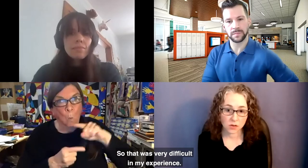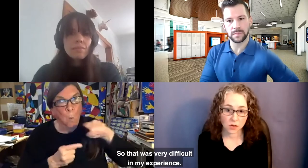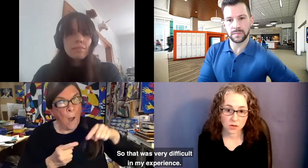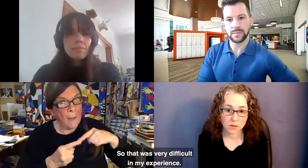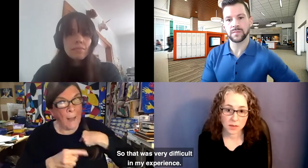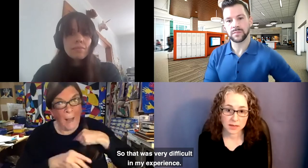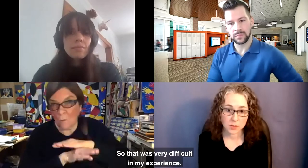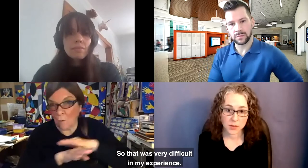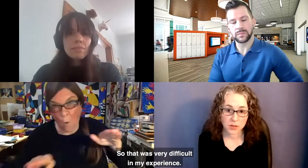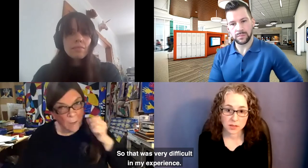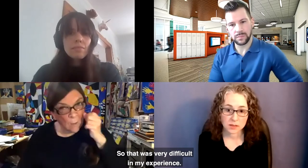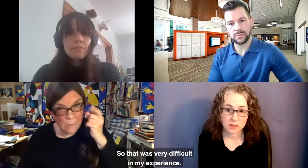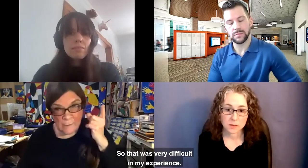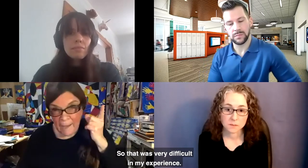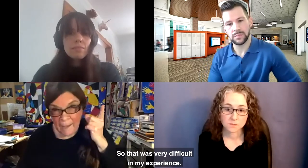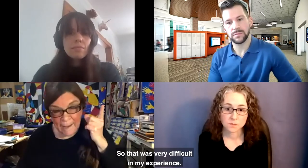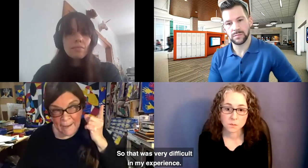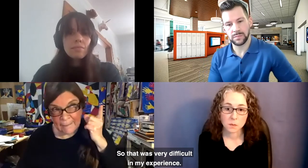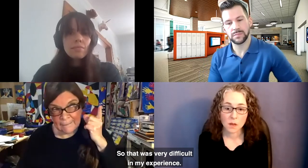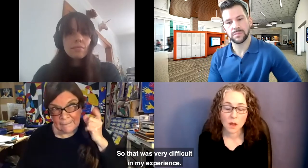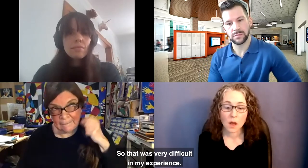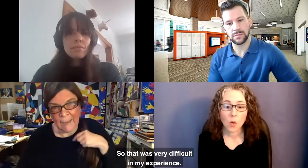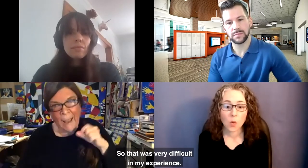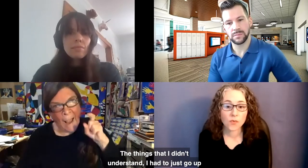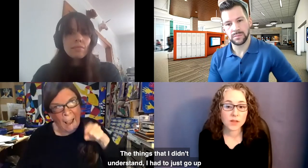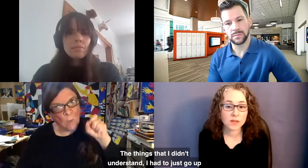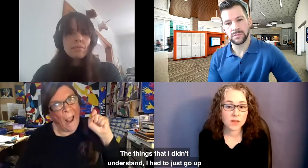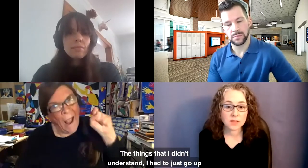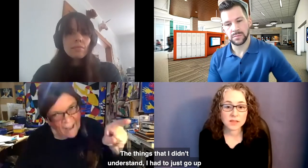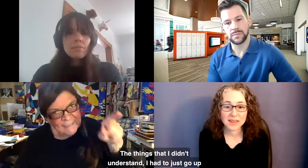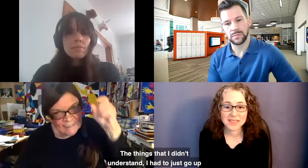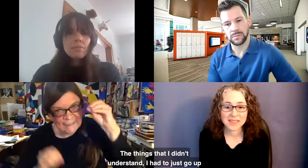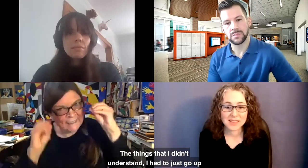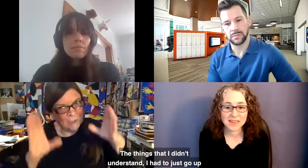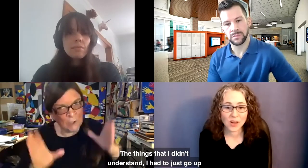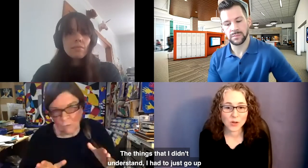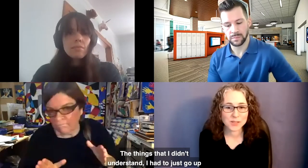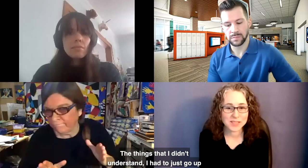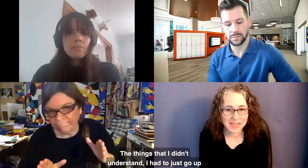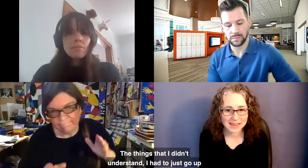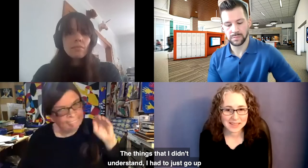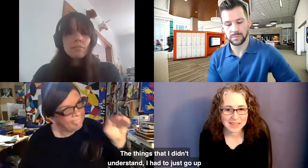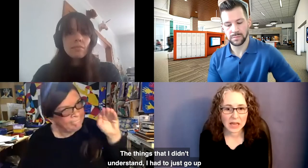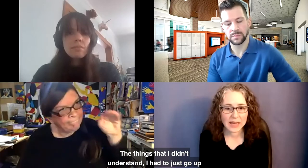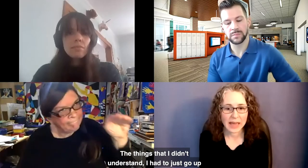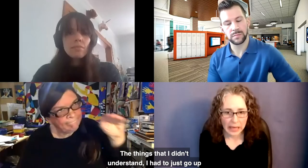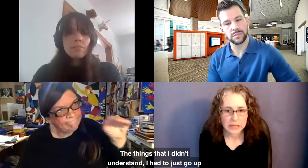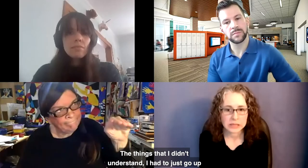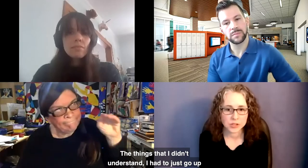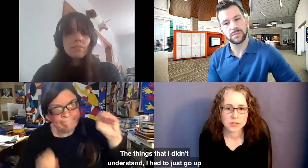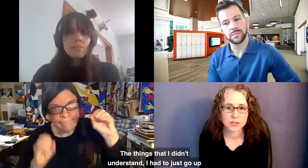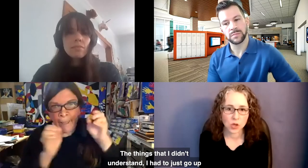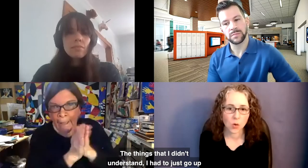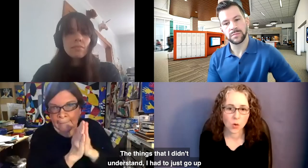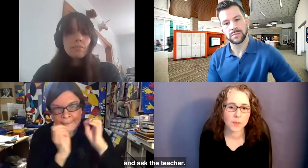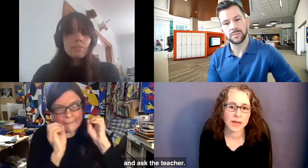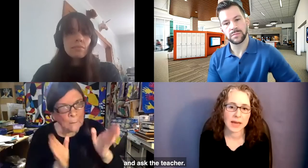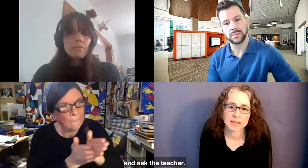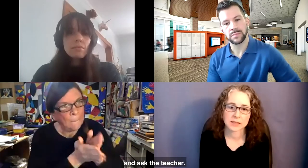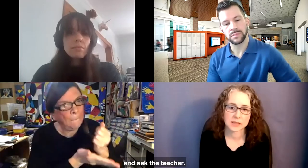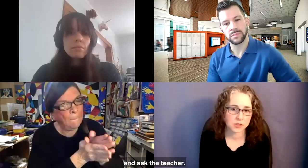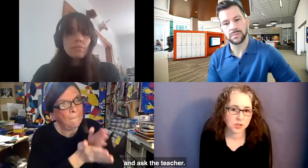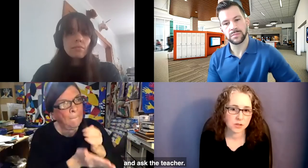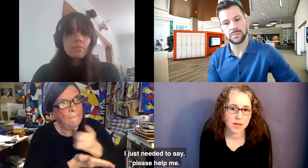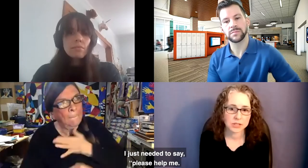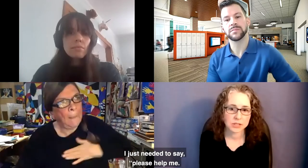difficult in my experience. The things that I didn't understand, I had to just go up and